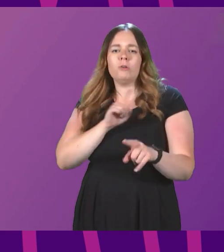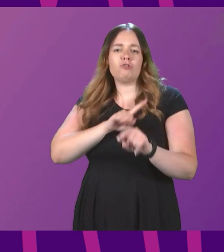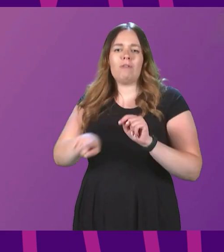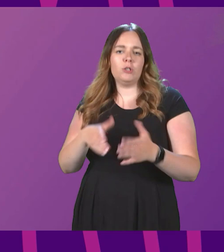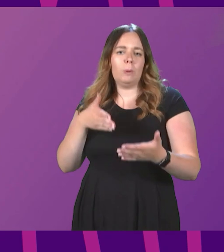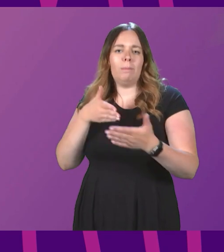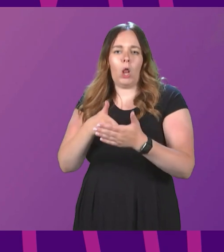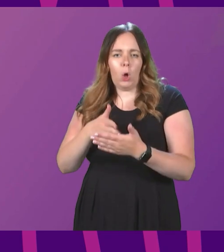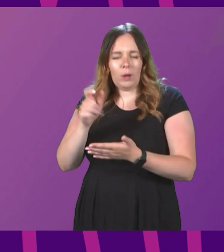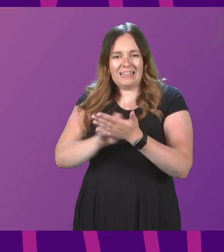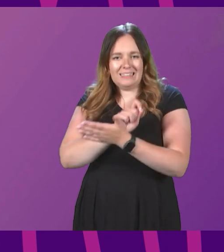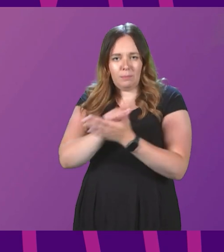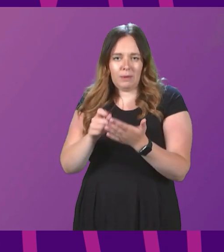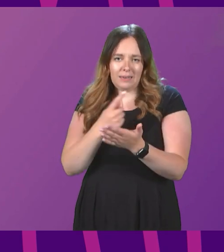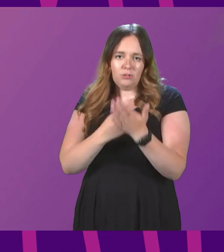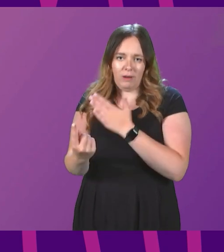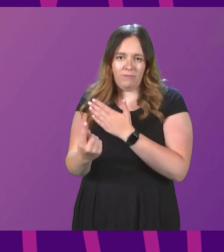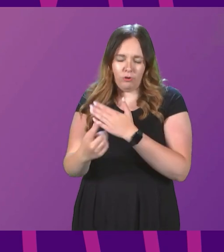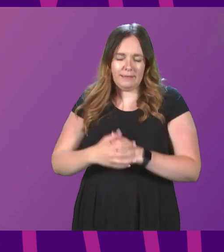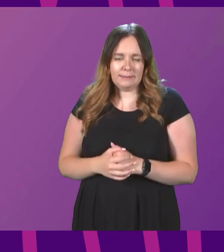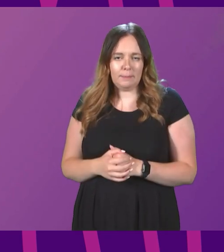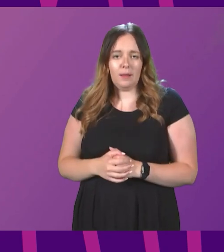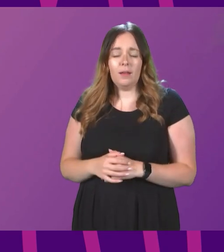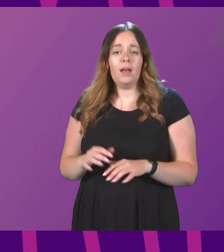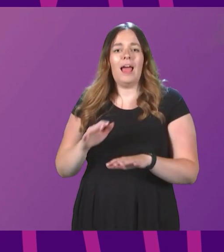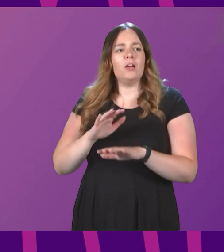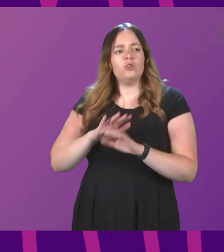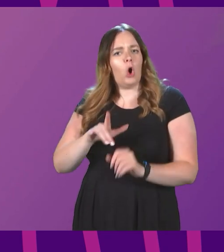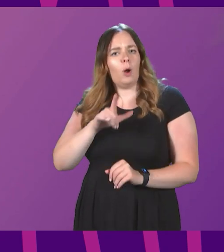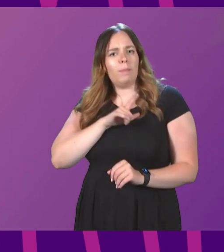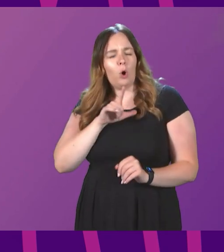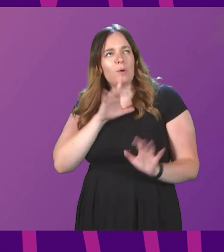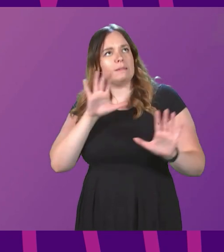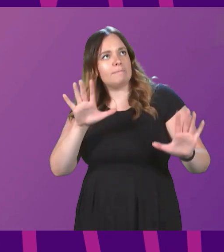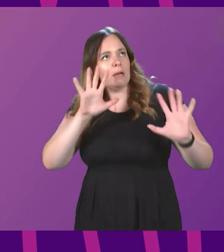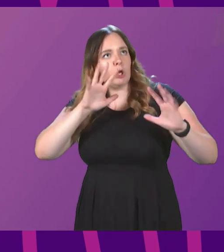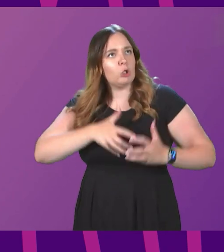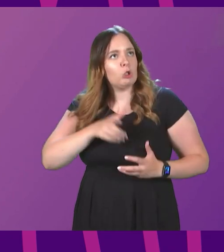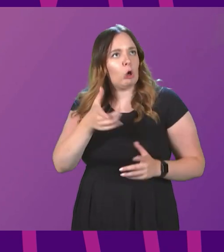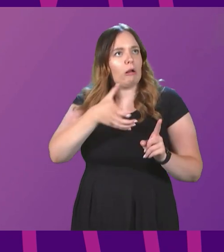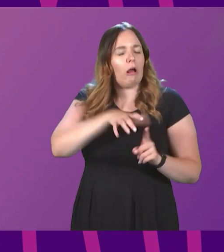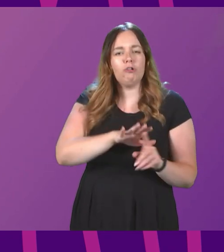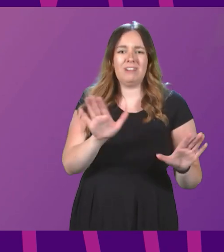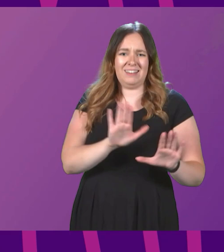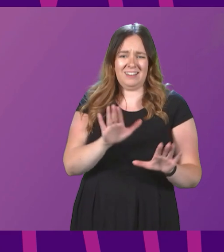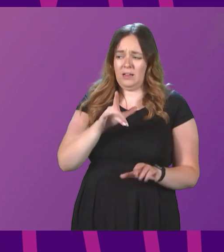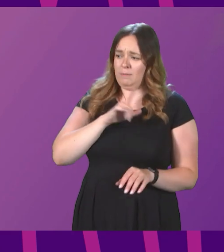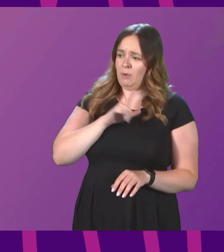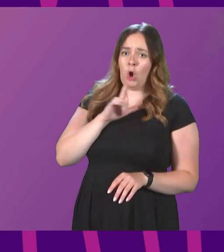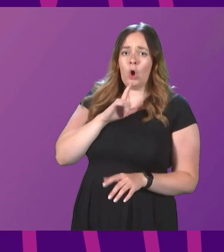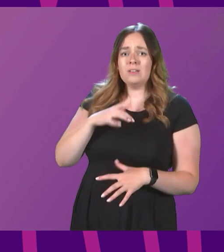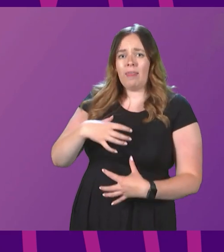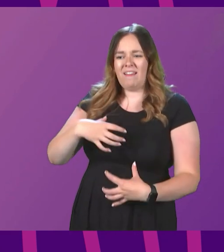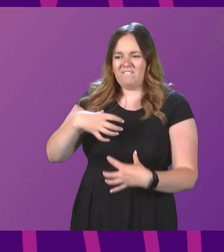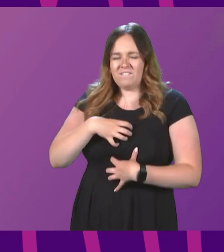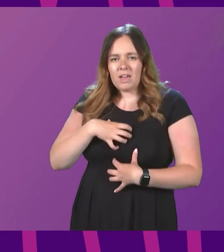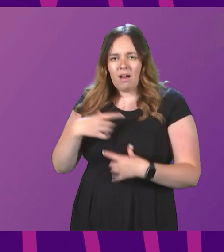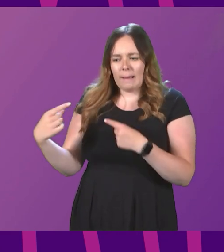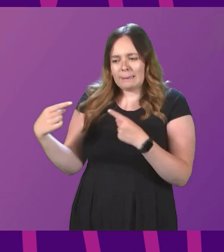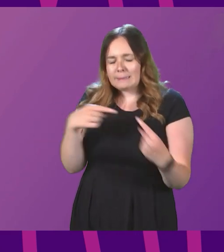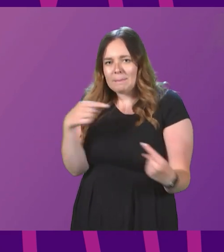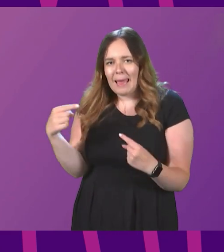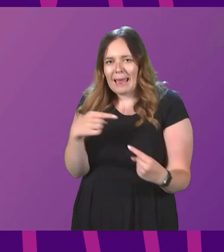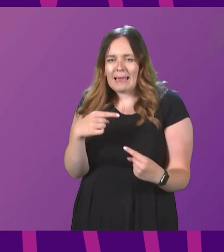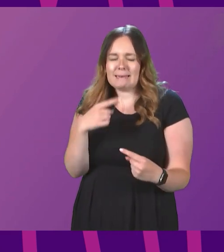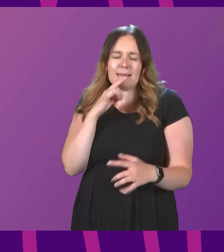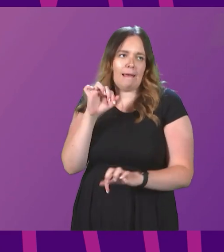an independence referendum. They don't do that out of concern for the country. They do that because they fear the debate and they